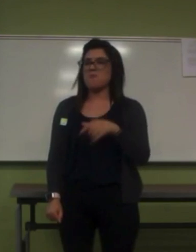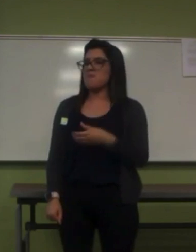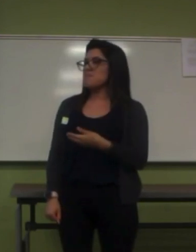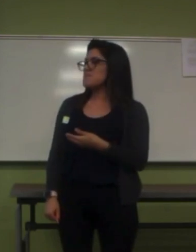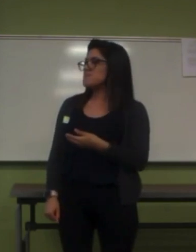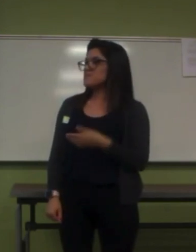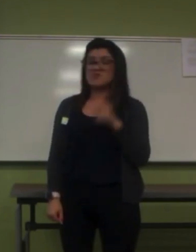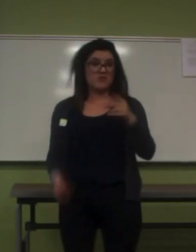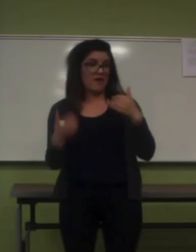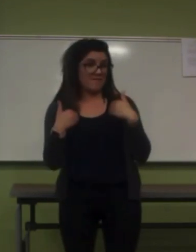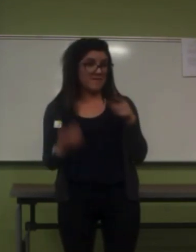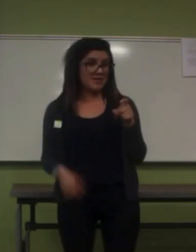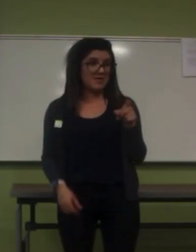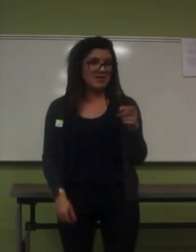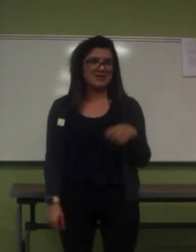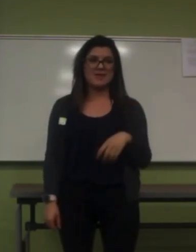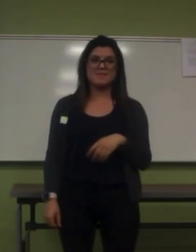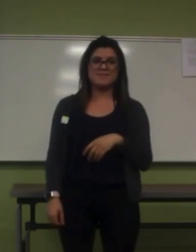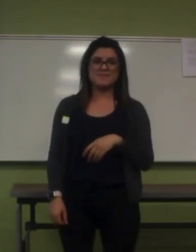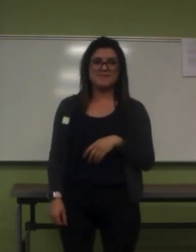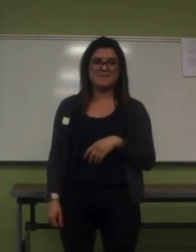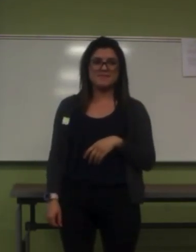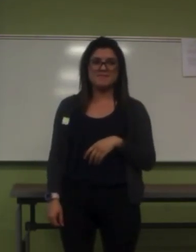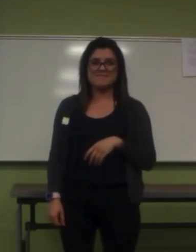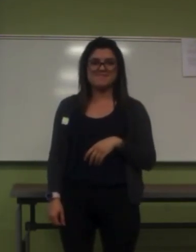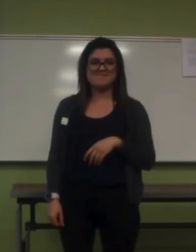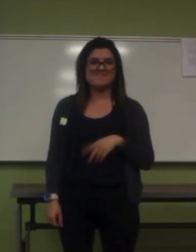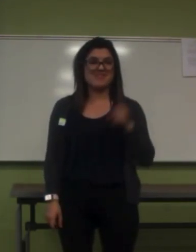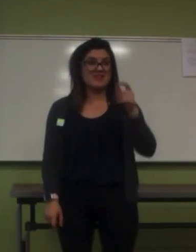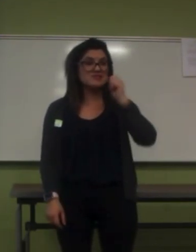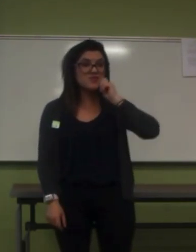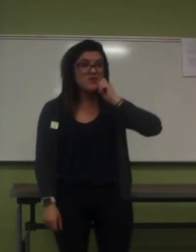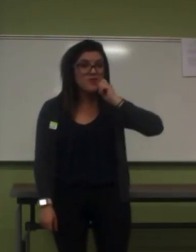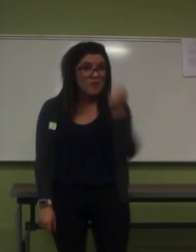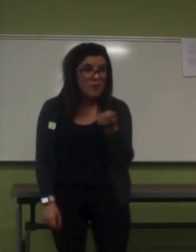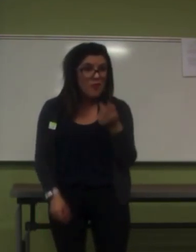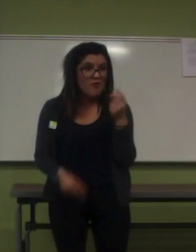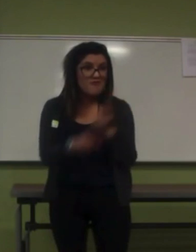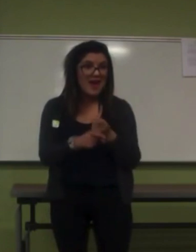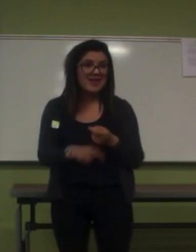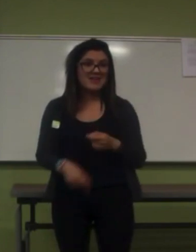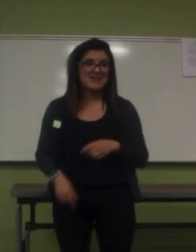Oh, you have that? Yep. It's cool, right?